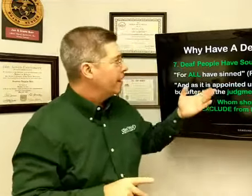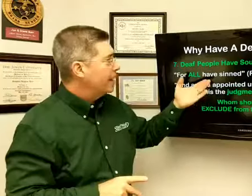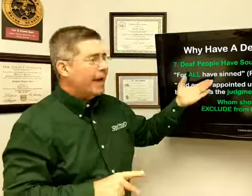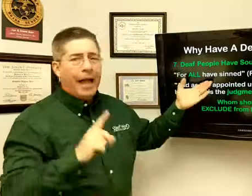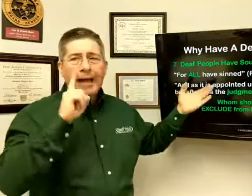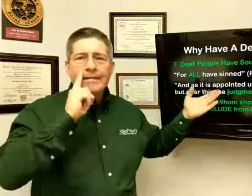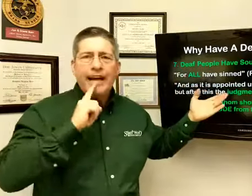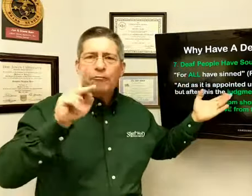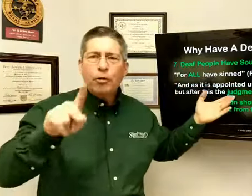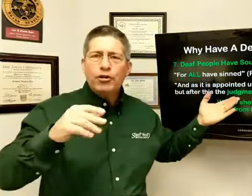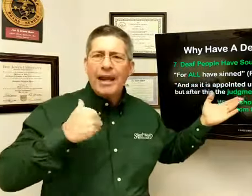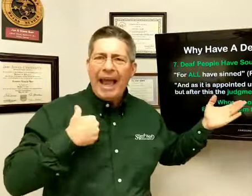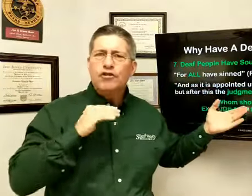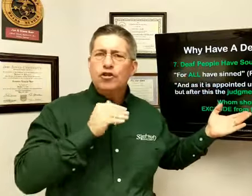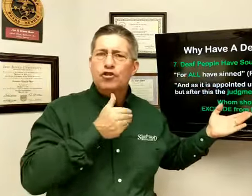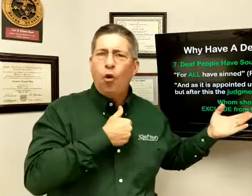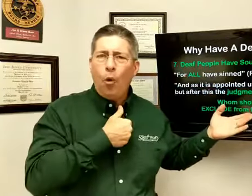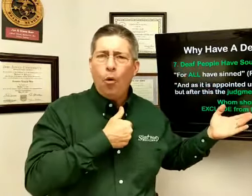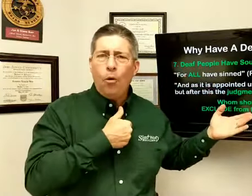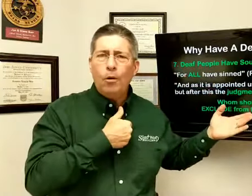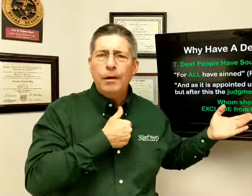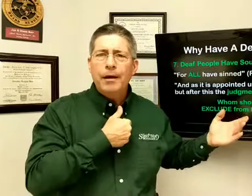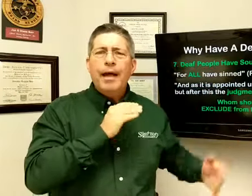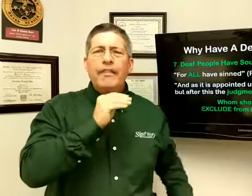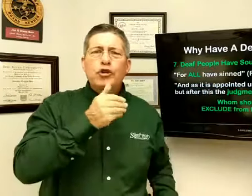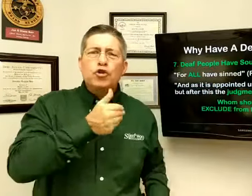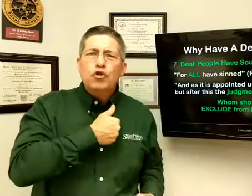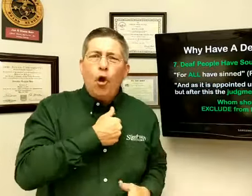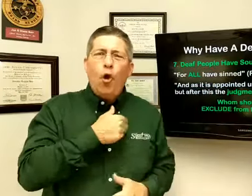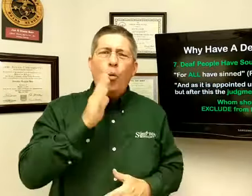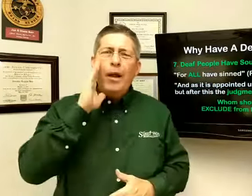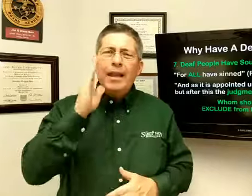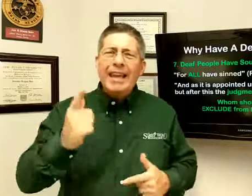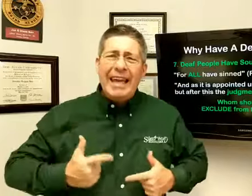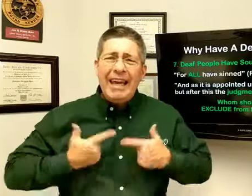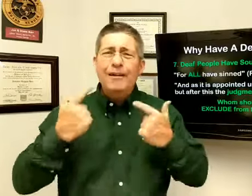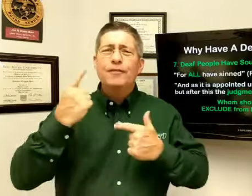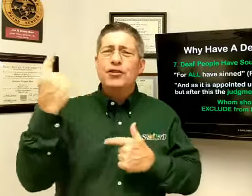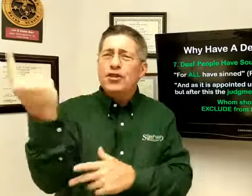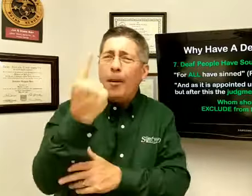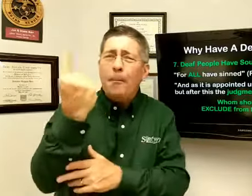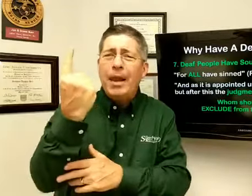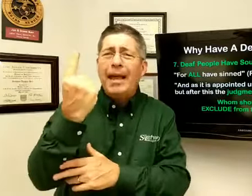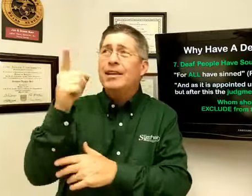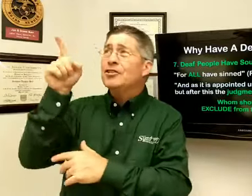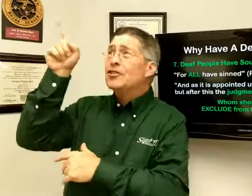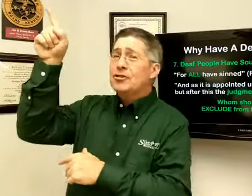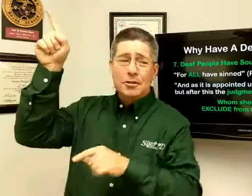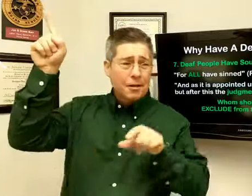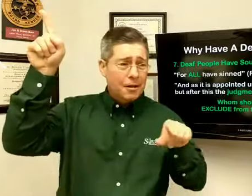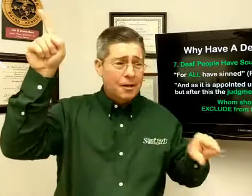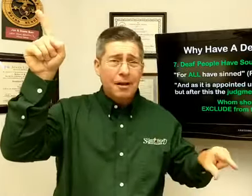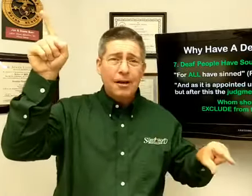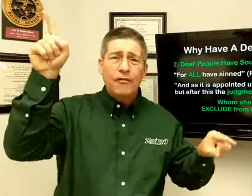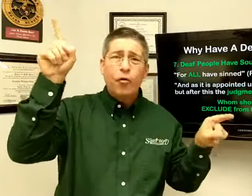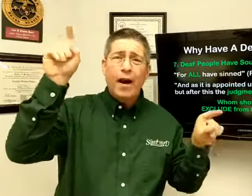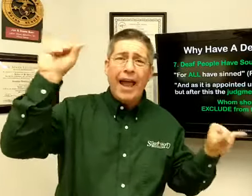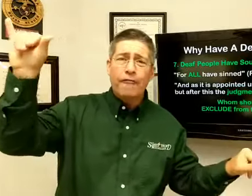A deaf person has a soul. That soul will live someplace forever.